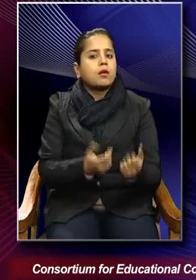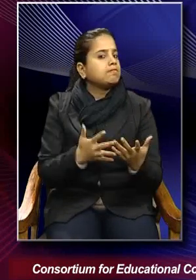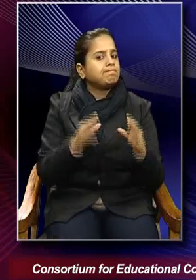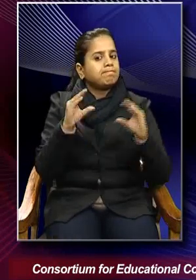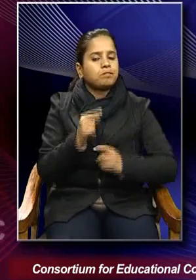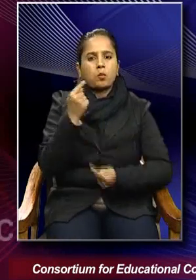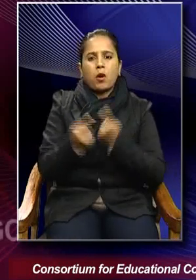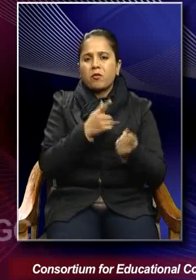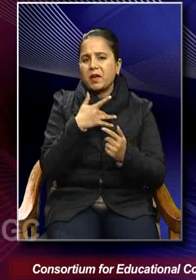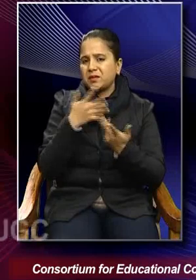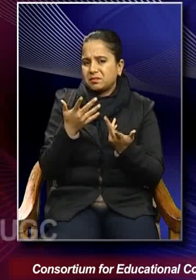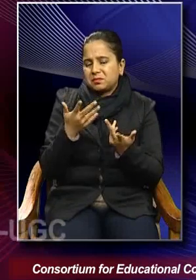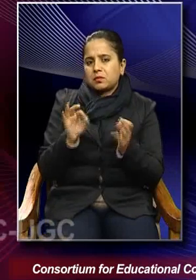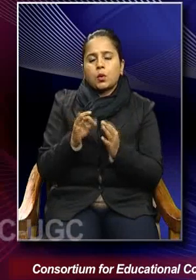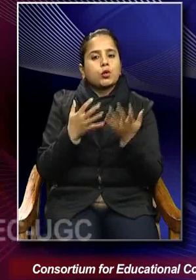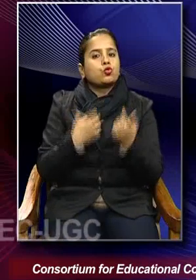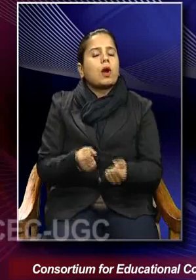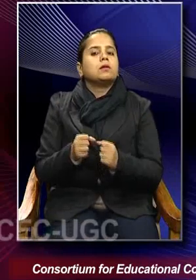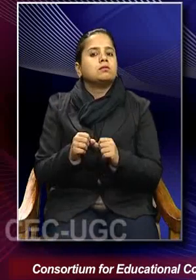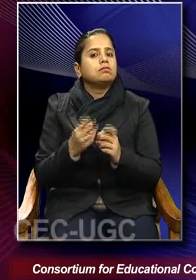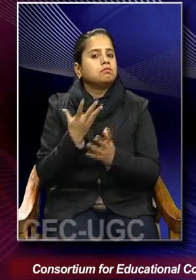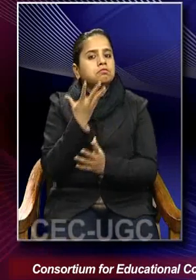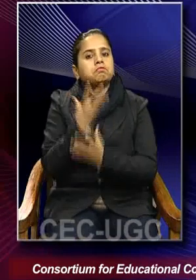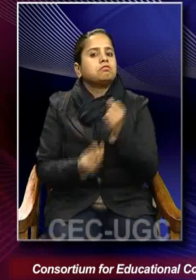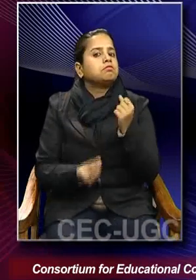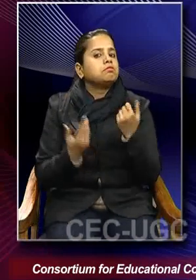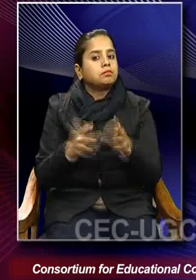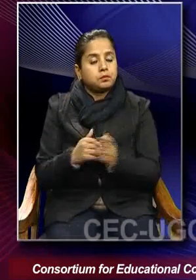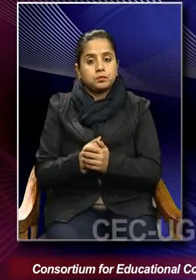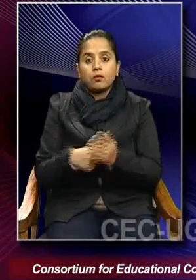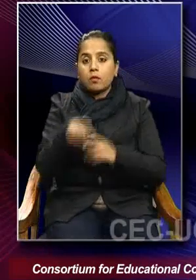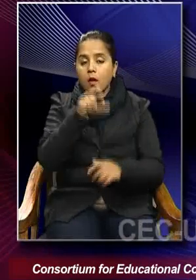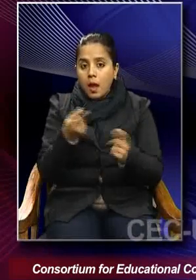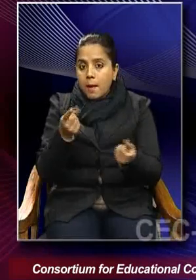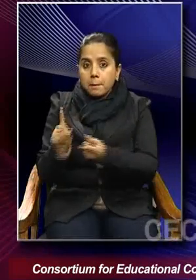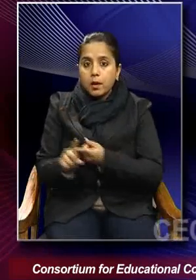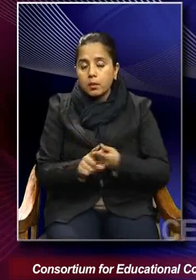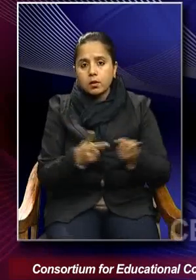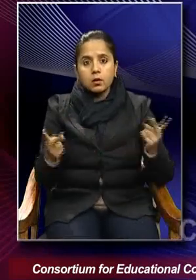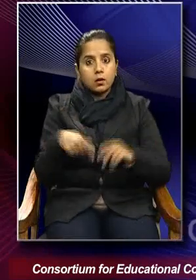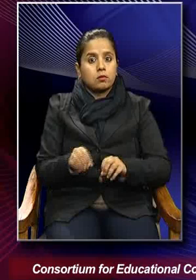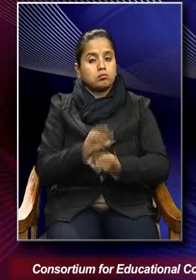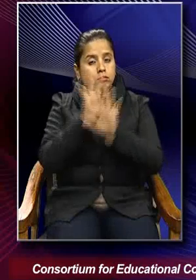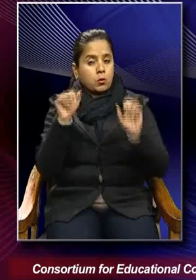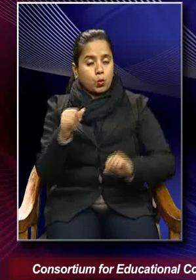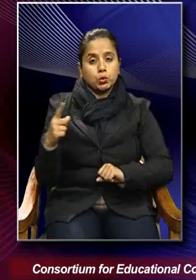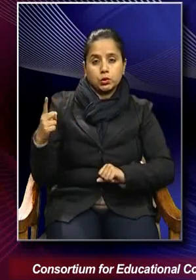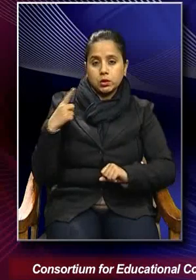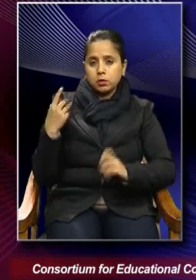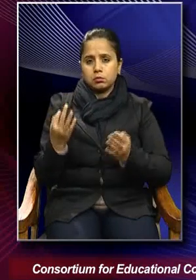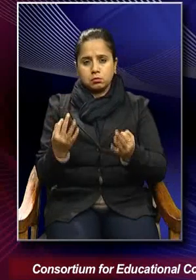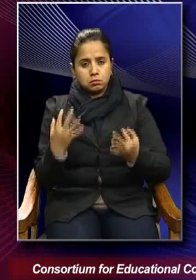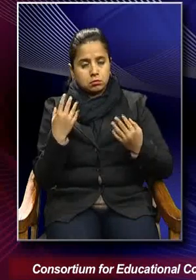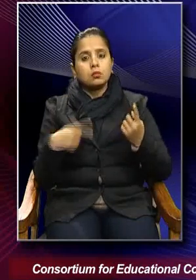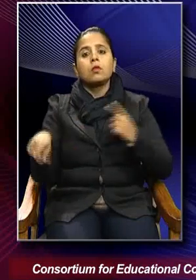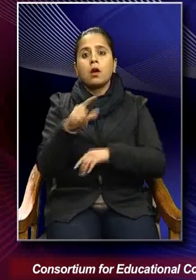systems and so forth, the, uh, uh, upsurge of, uh, charismatic leaders, uh, and so